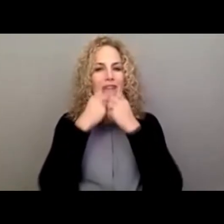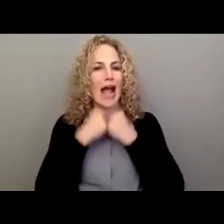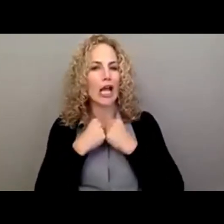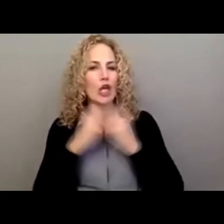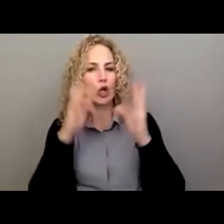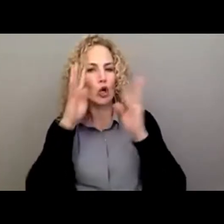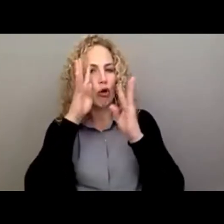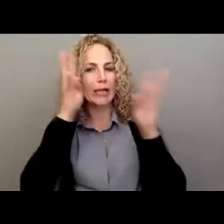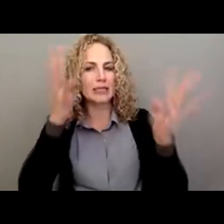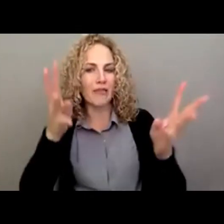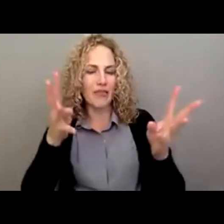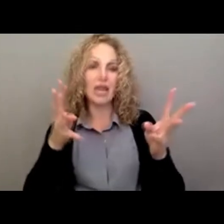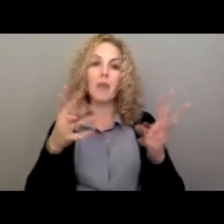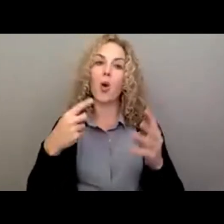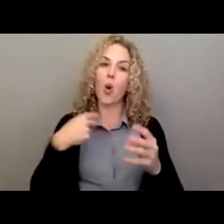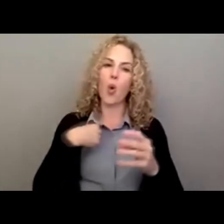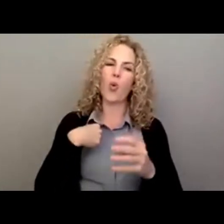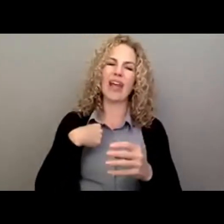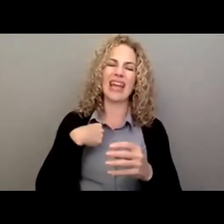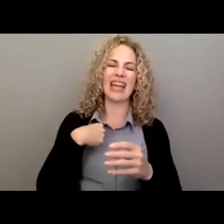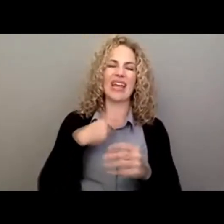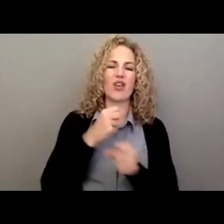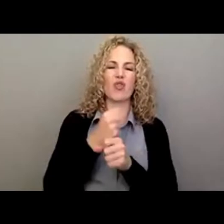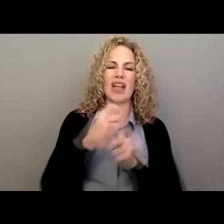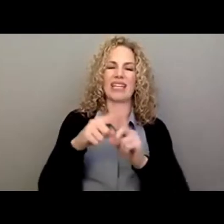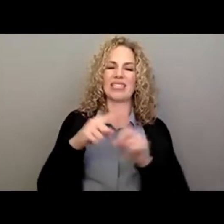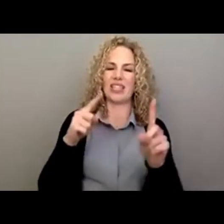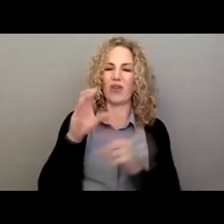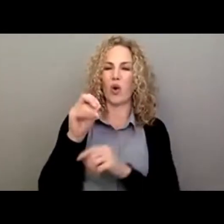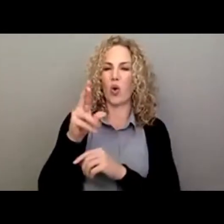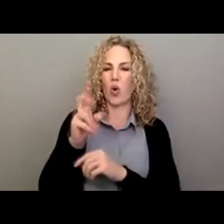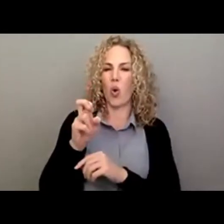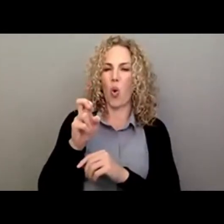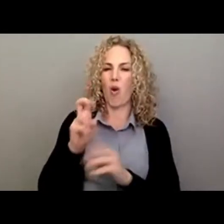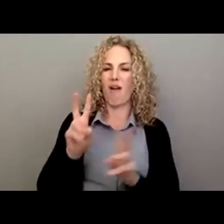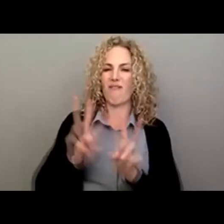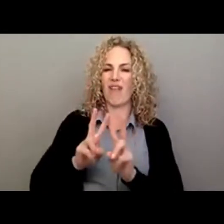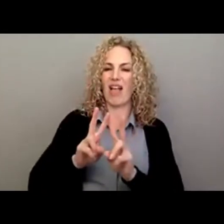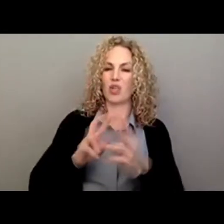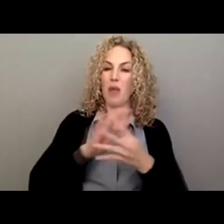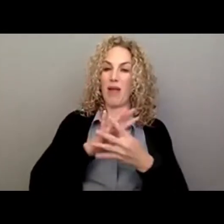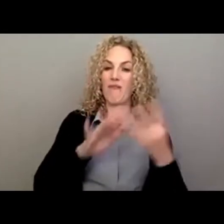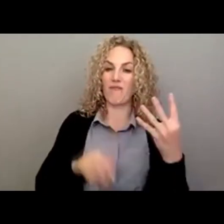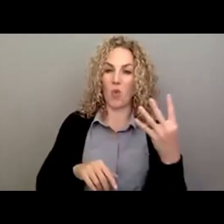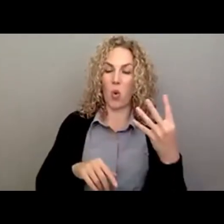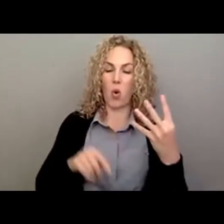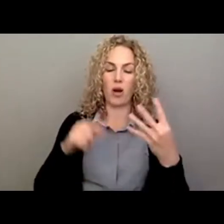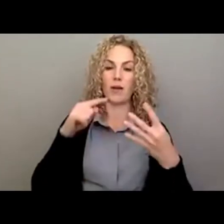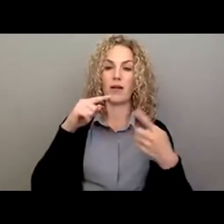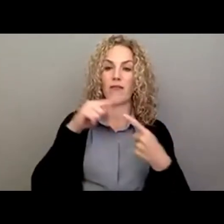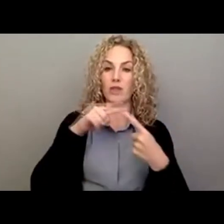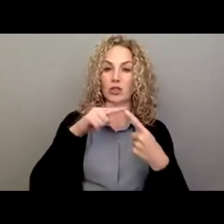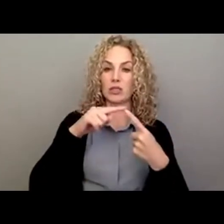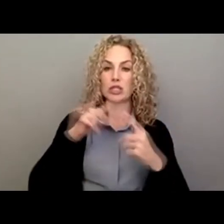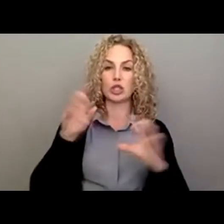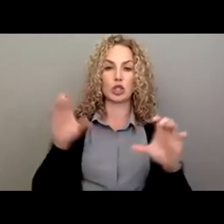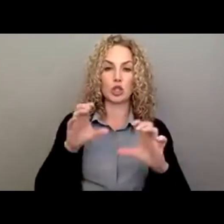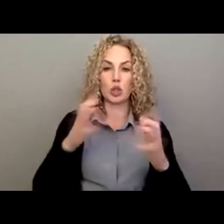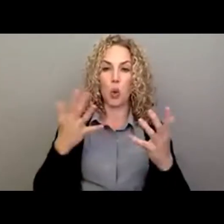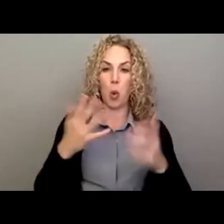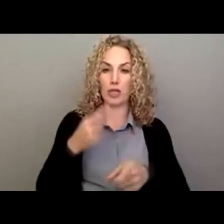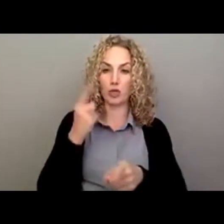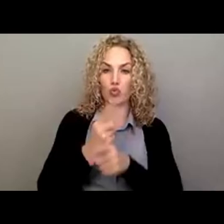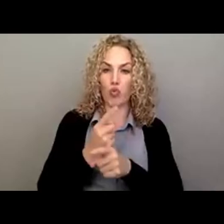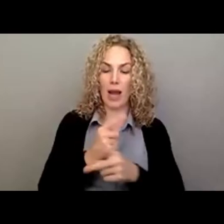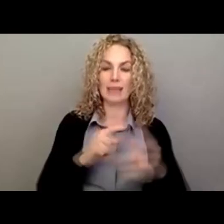created a different set of core values. We have four. You know, the first one is to do what is right. Second